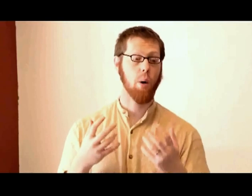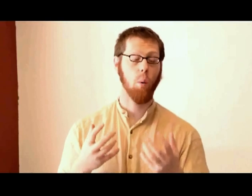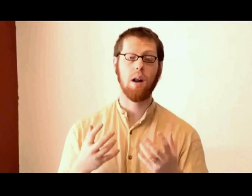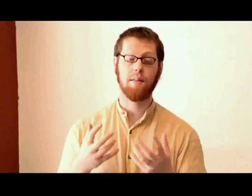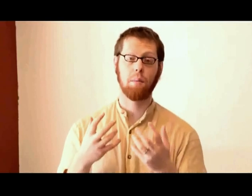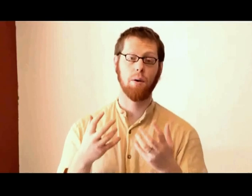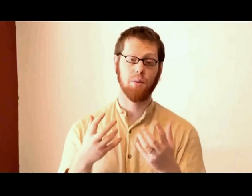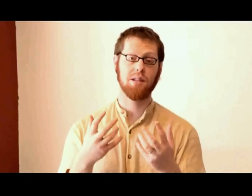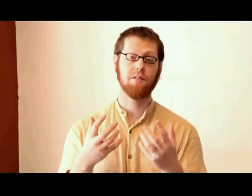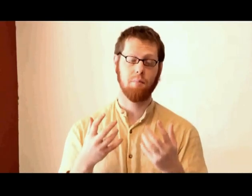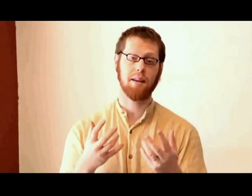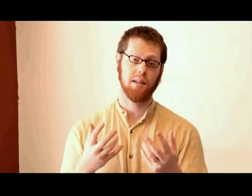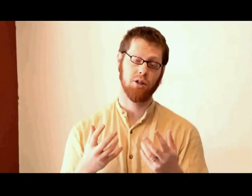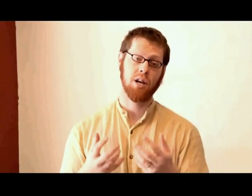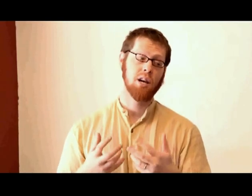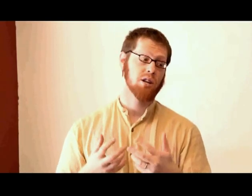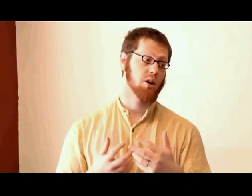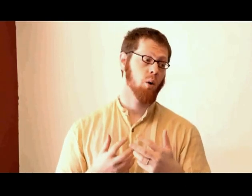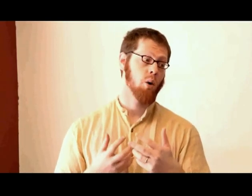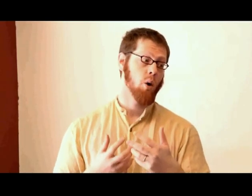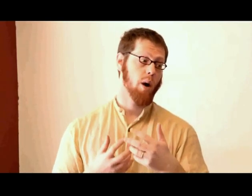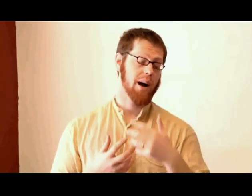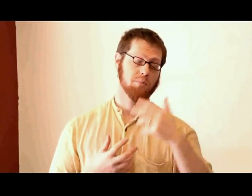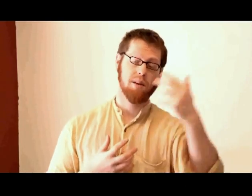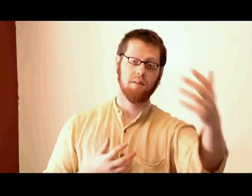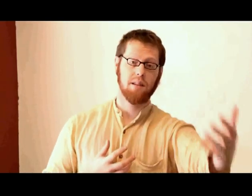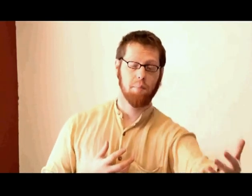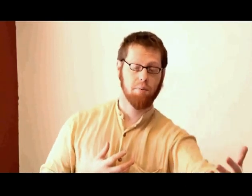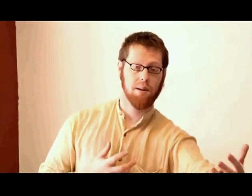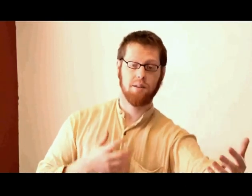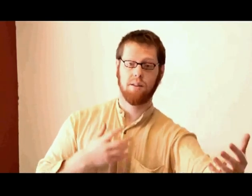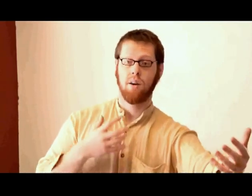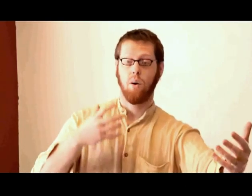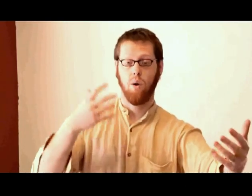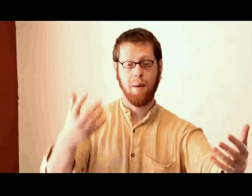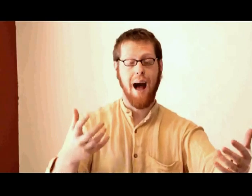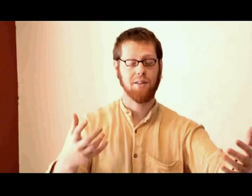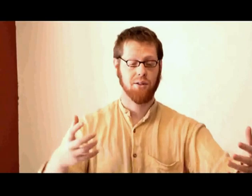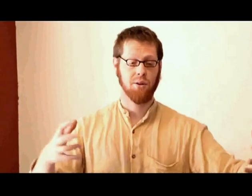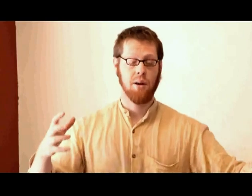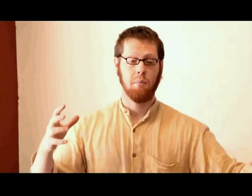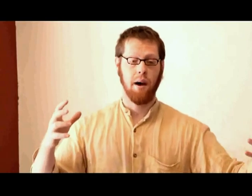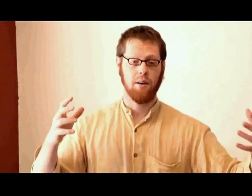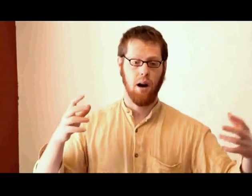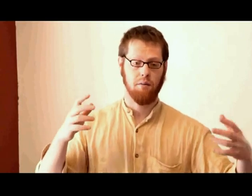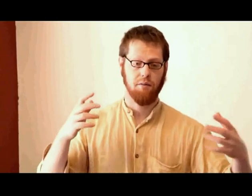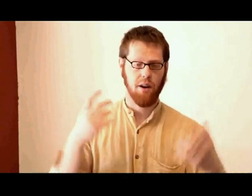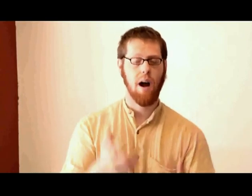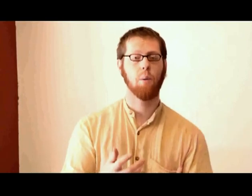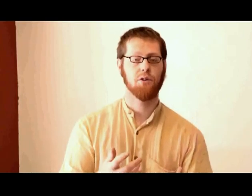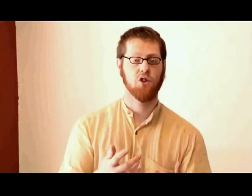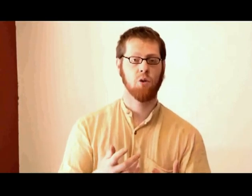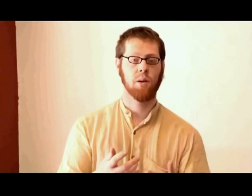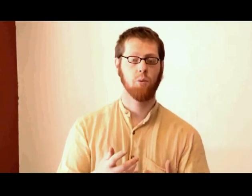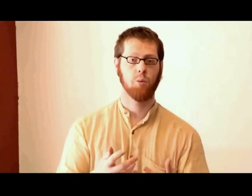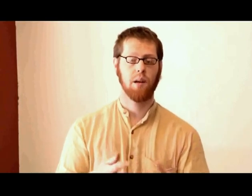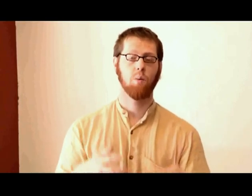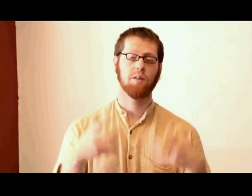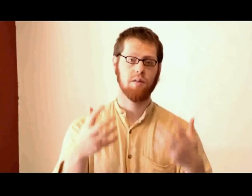that one of them would receive a message. So, whereas previously a priest or a pastor might figure out what the sermon would be, what the